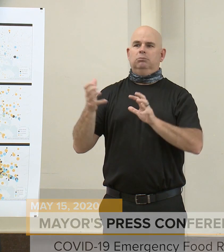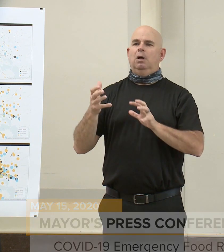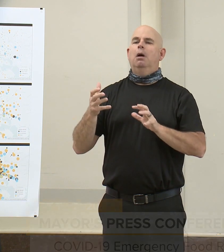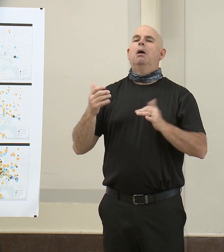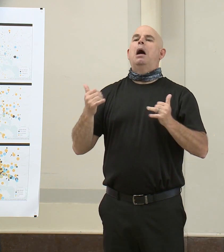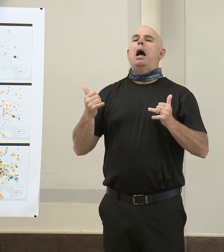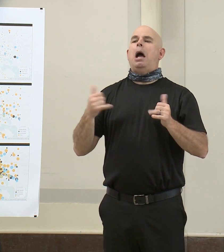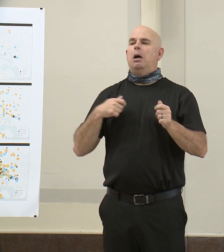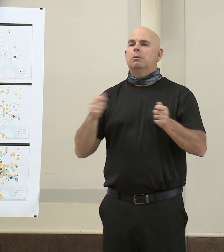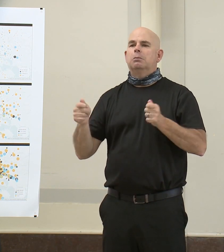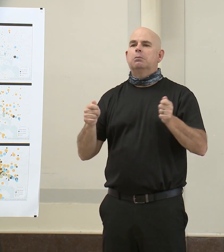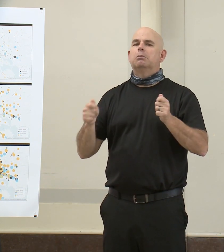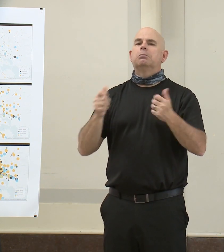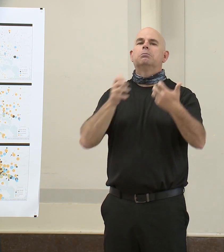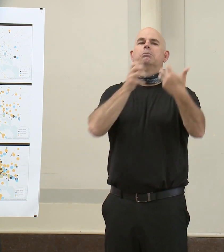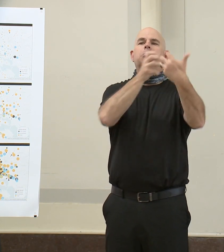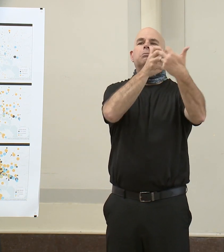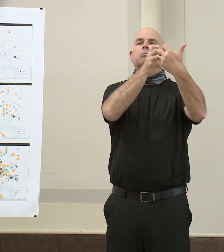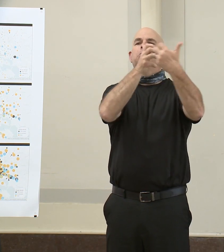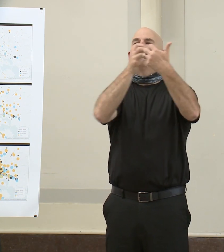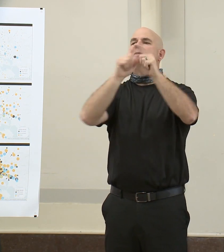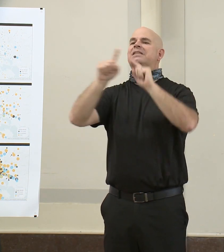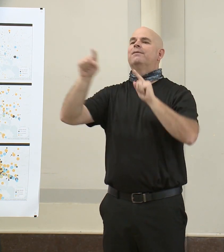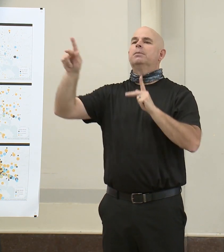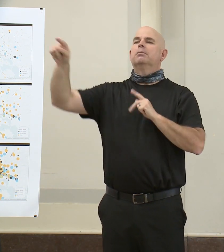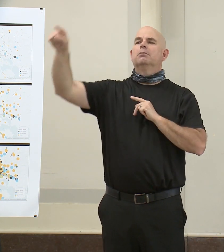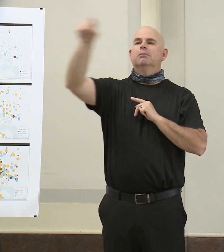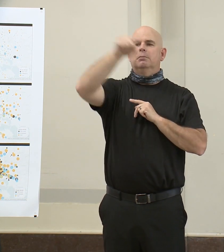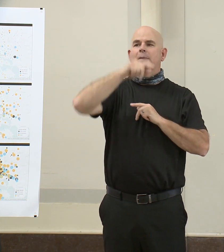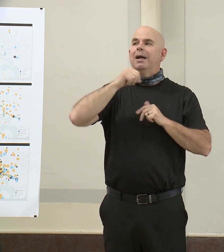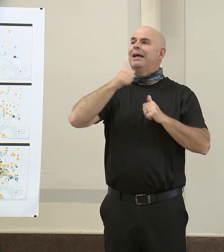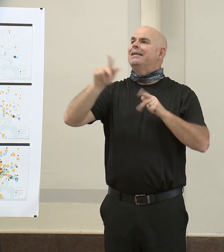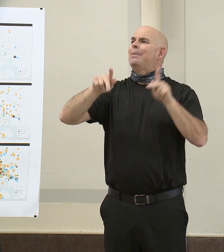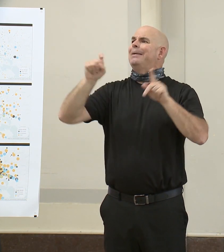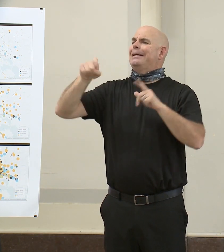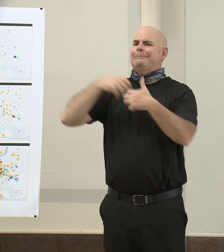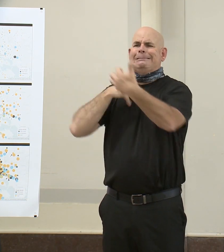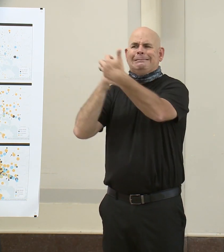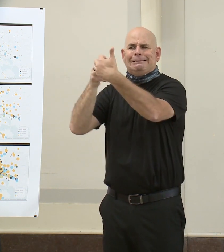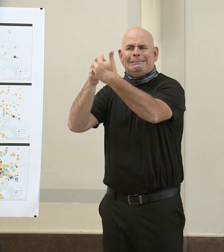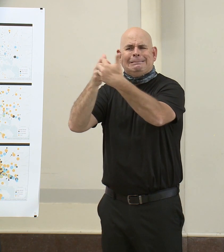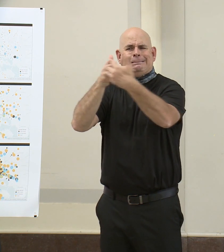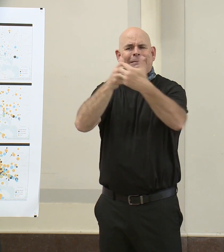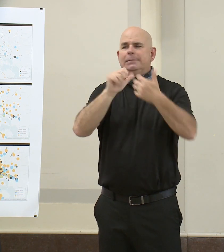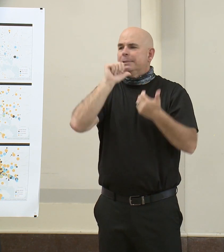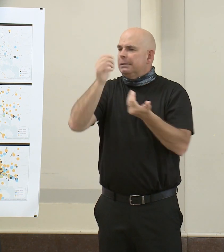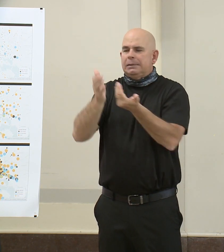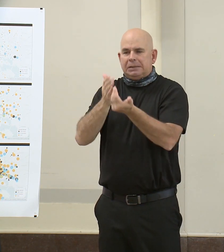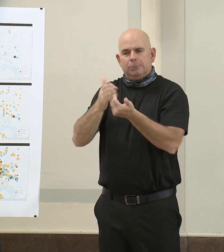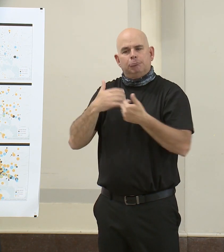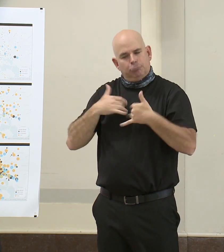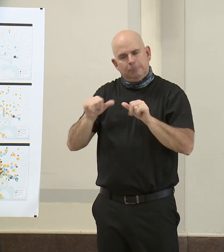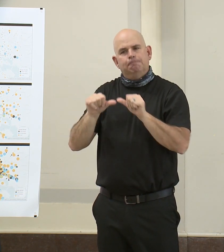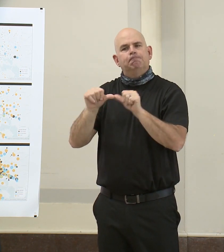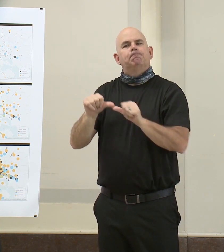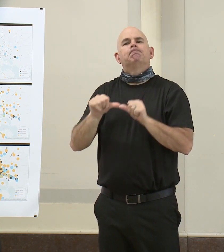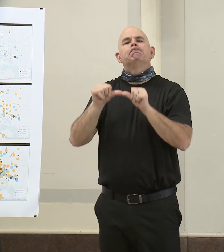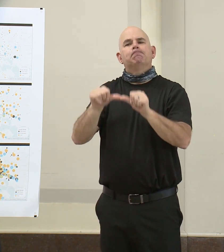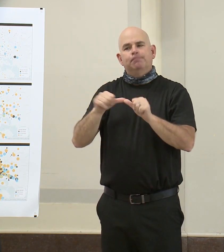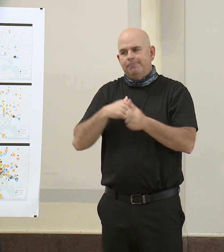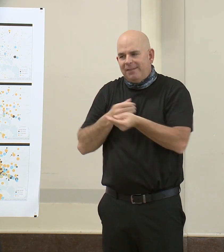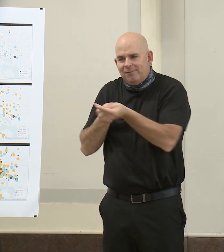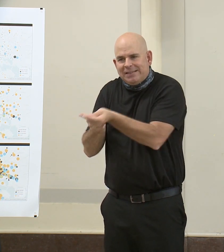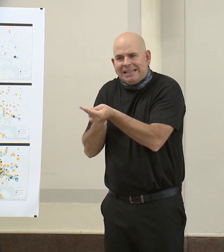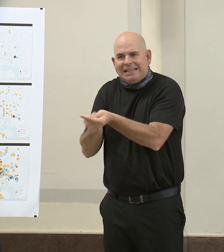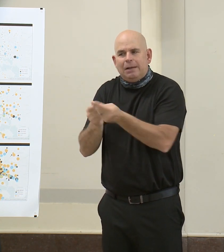possible through many channels as possible. We truly are feeding Baltimore, and we